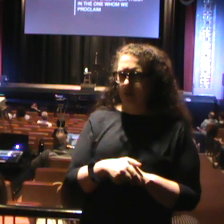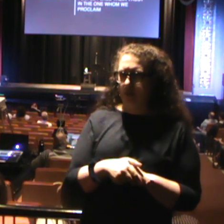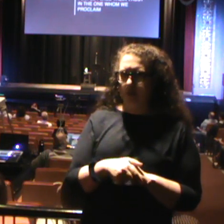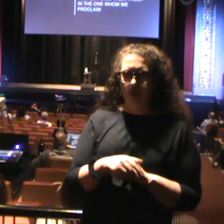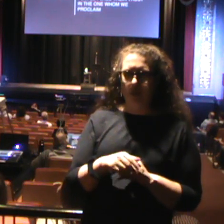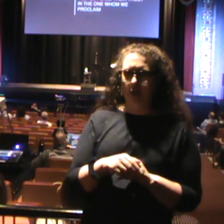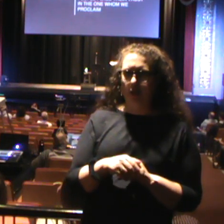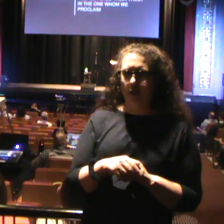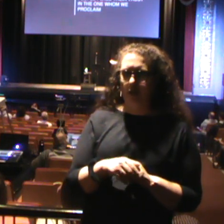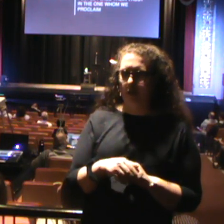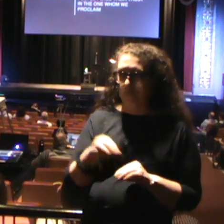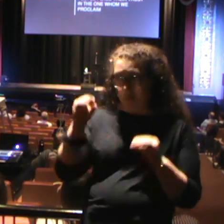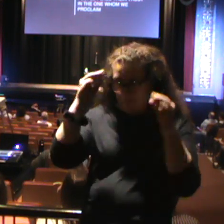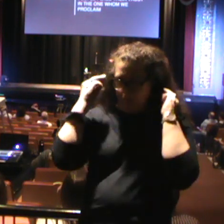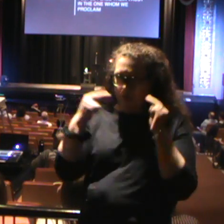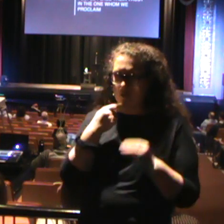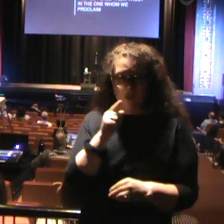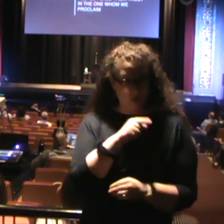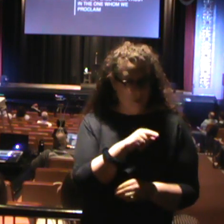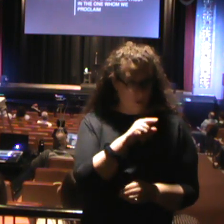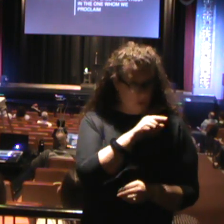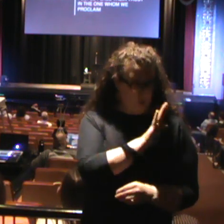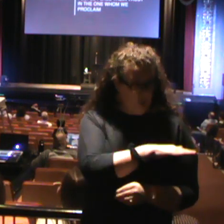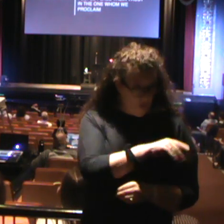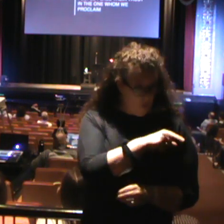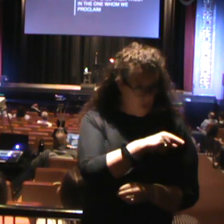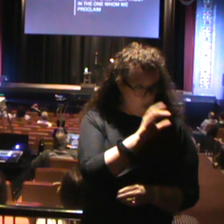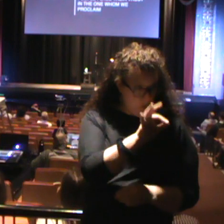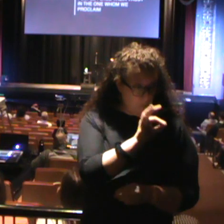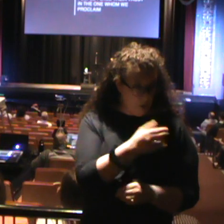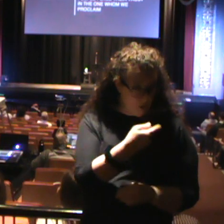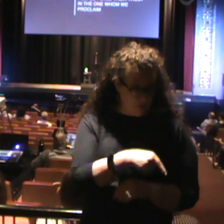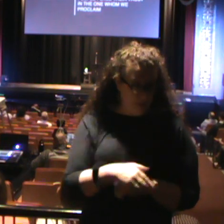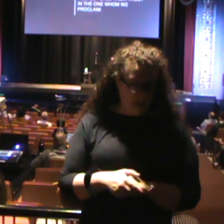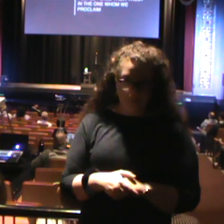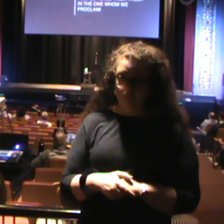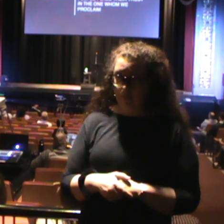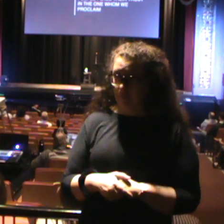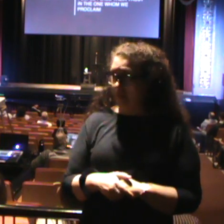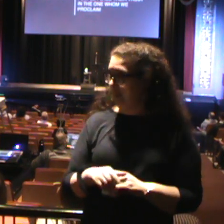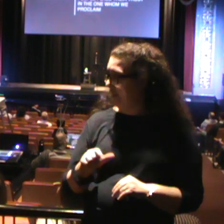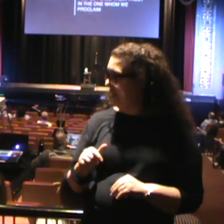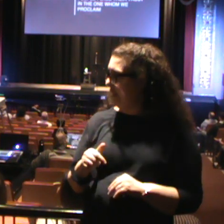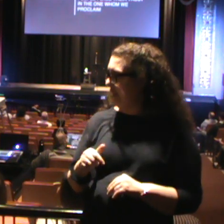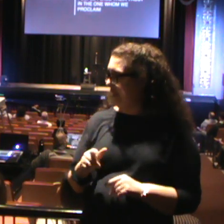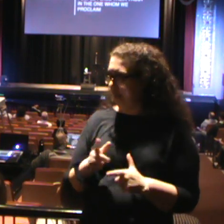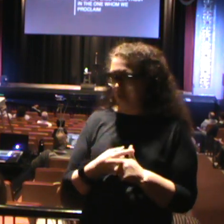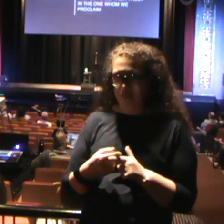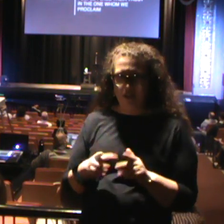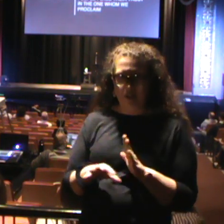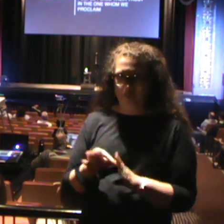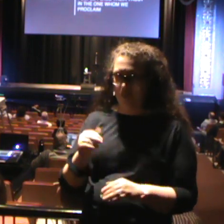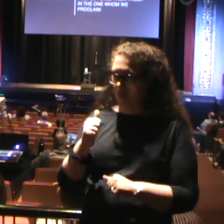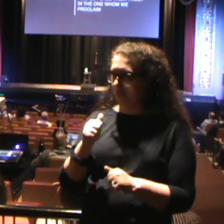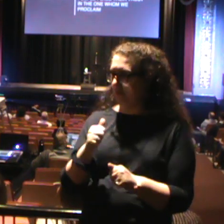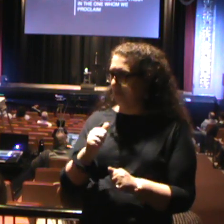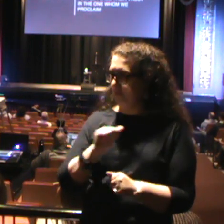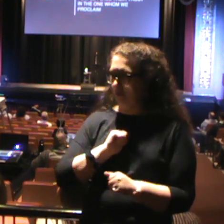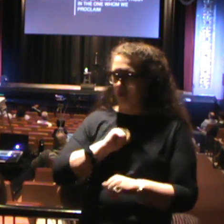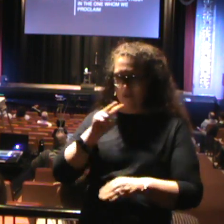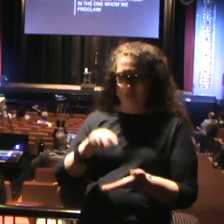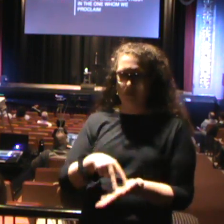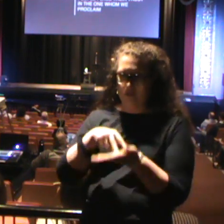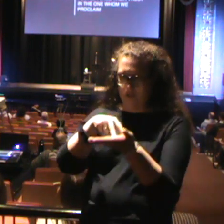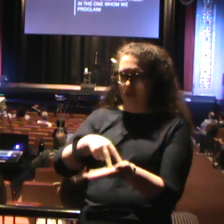going to preach today. And I was like, what? And then the next thing I I'm going to pop up and take that table, preach the good news of the gospel of Jesus